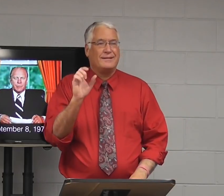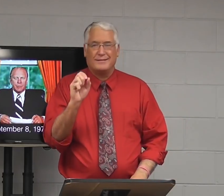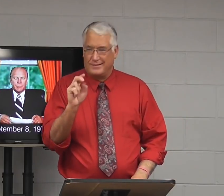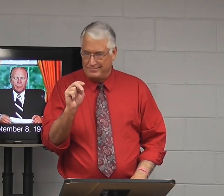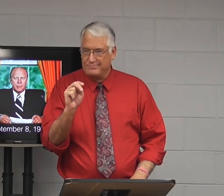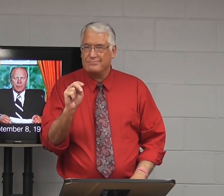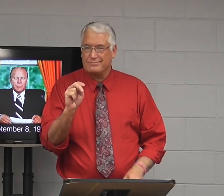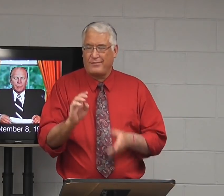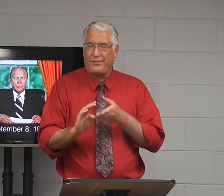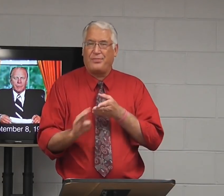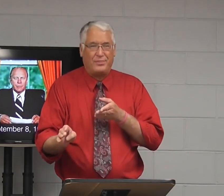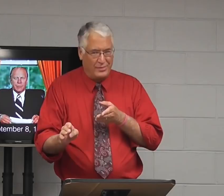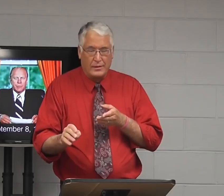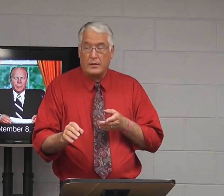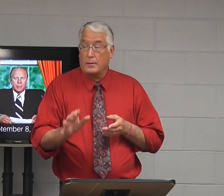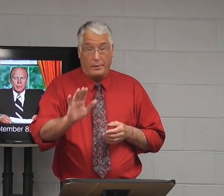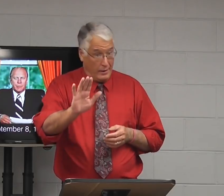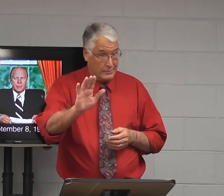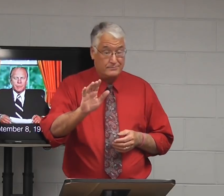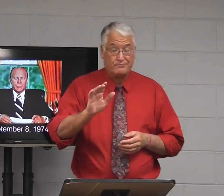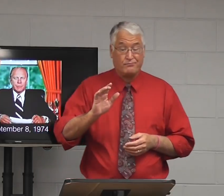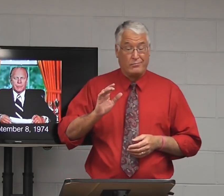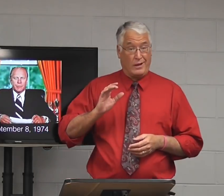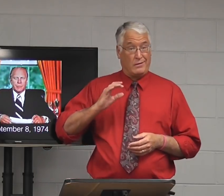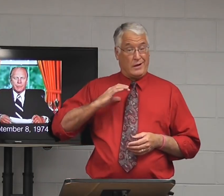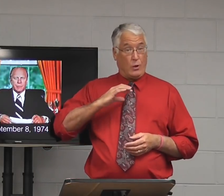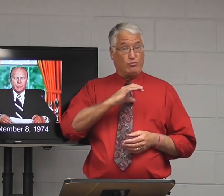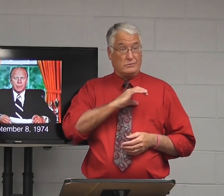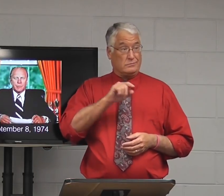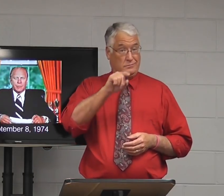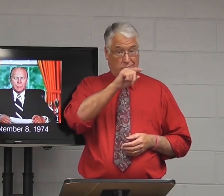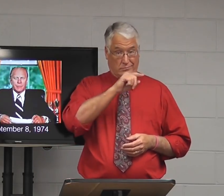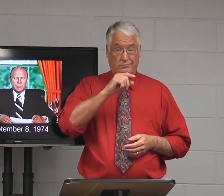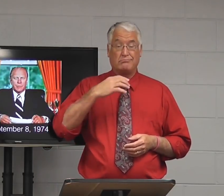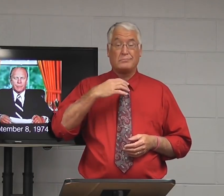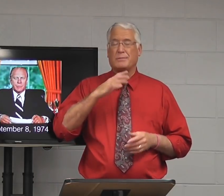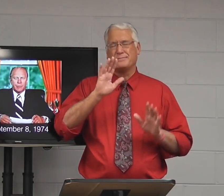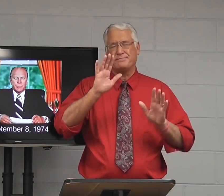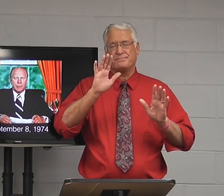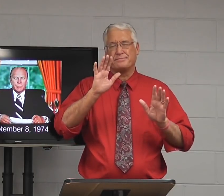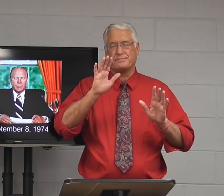He kind of lost that because of the way he pardoned Nixon. So